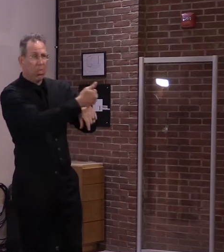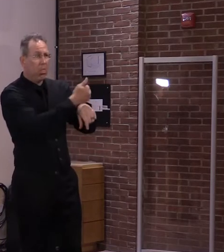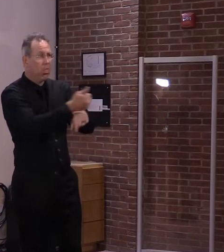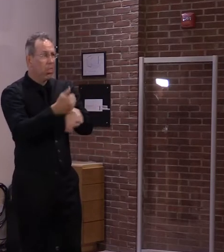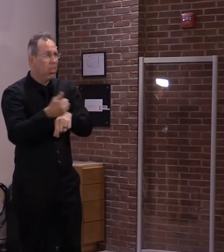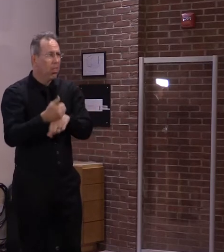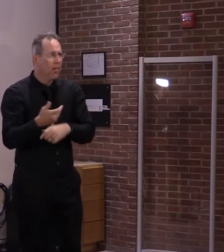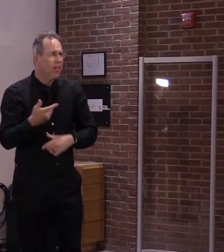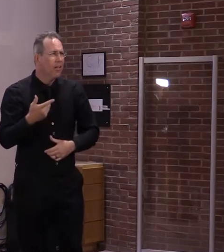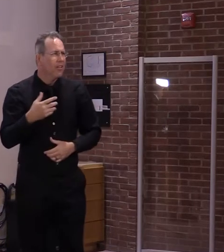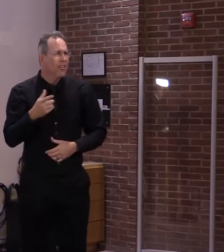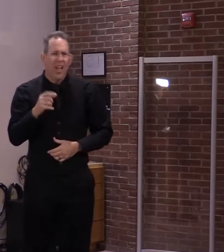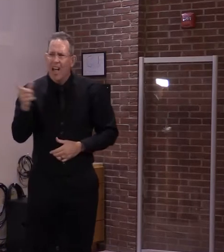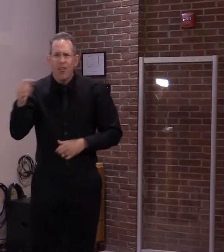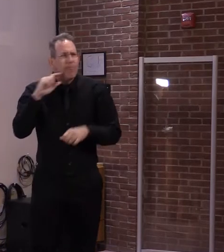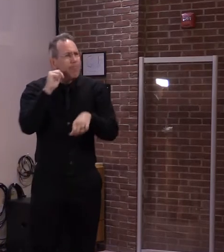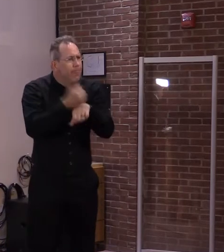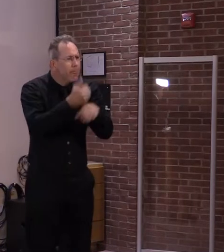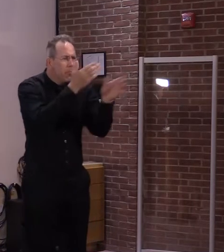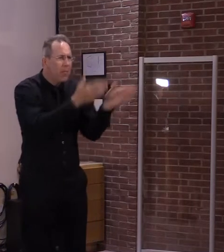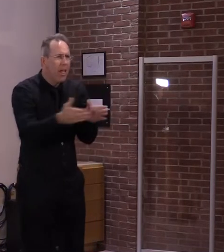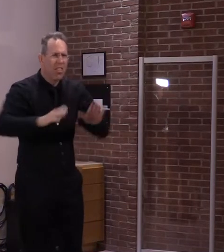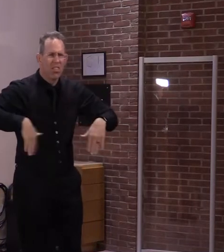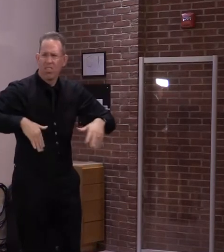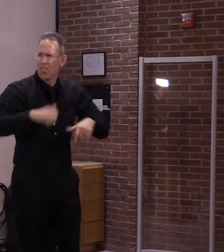happens this year, next year?